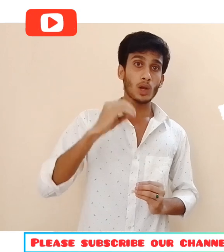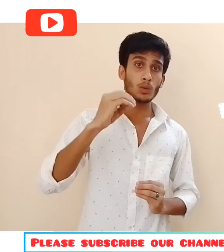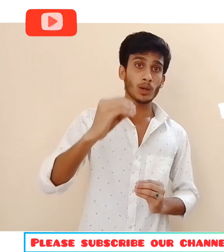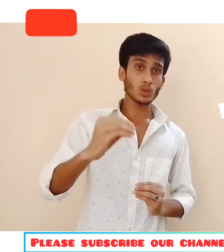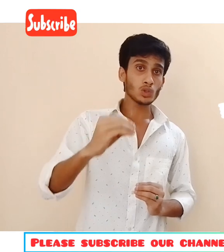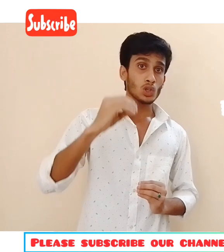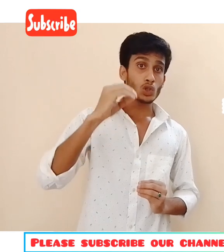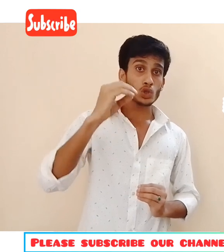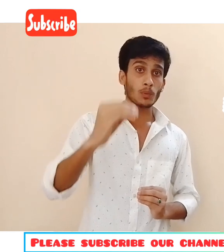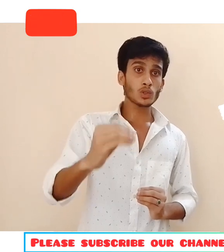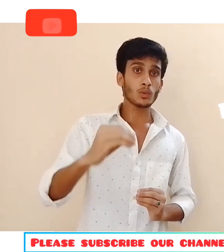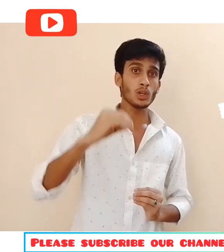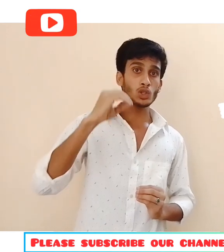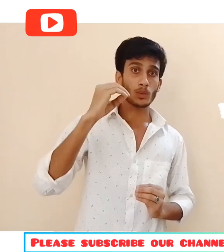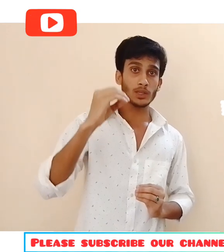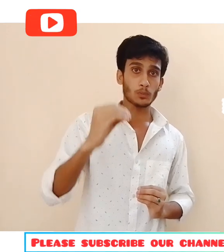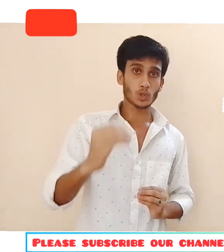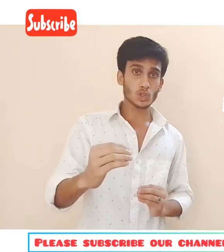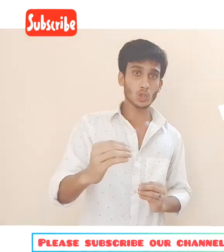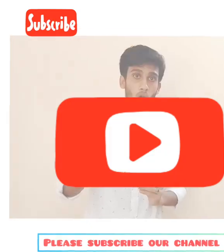next episode.